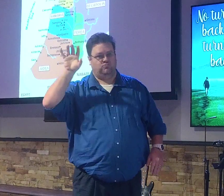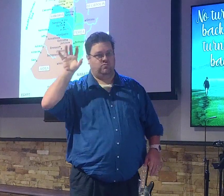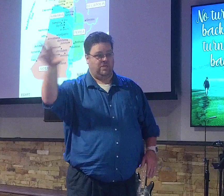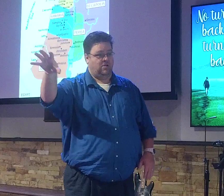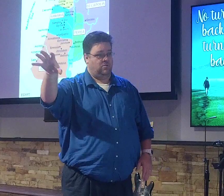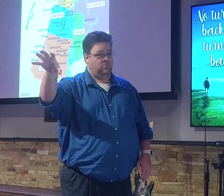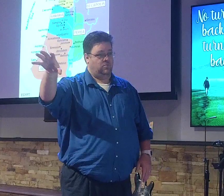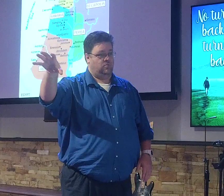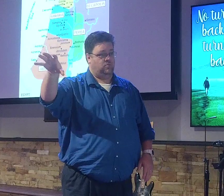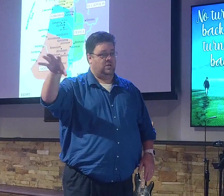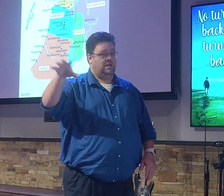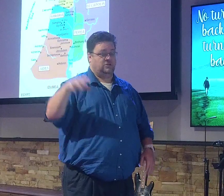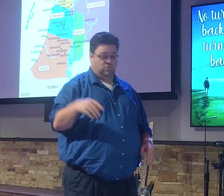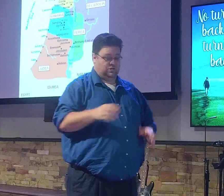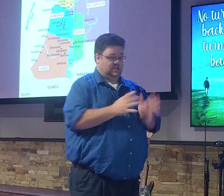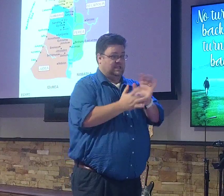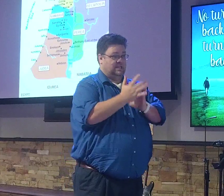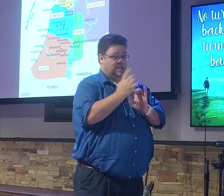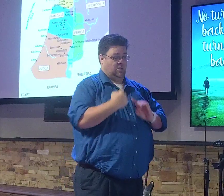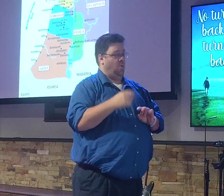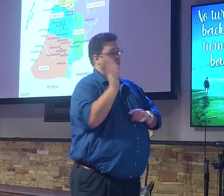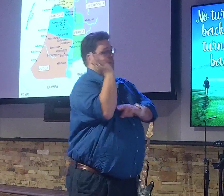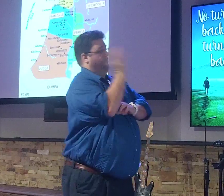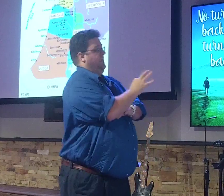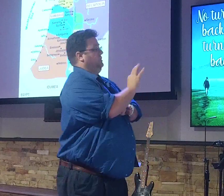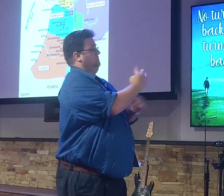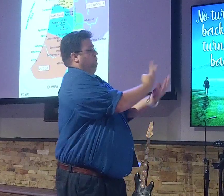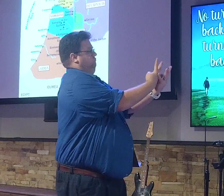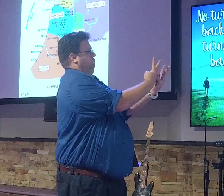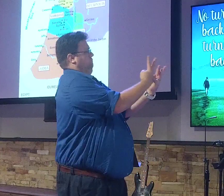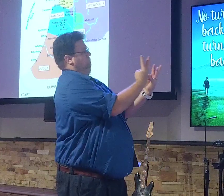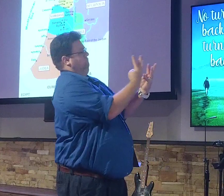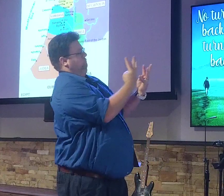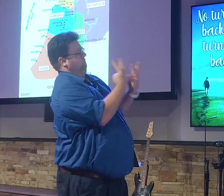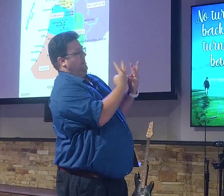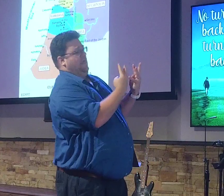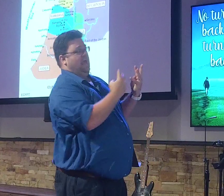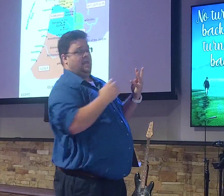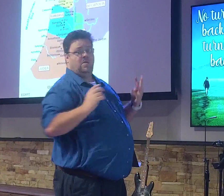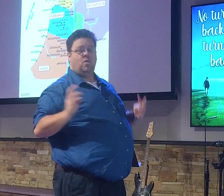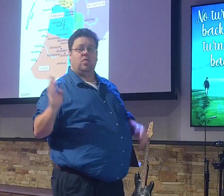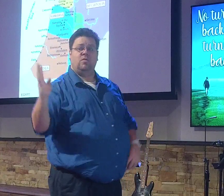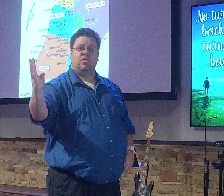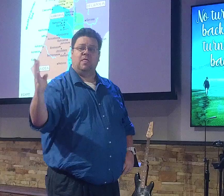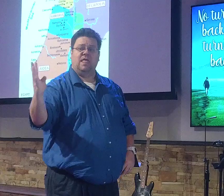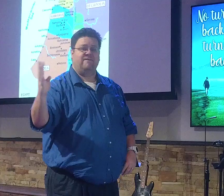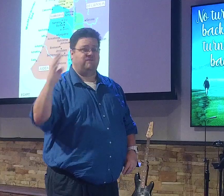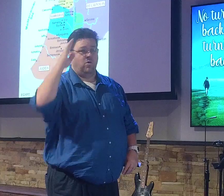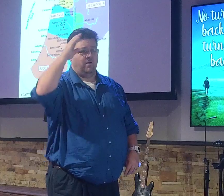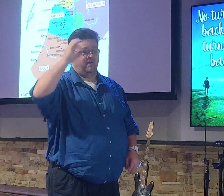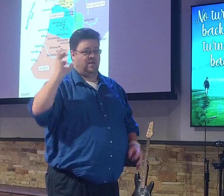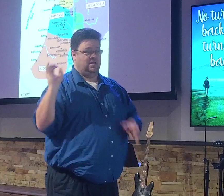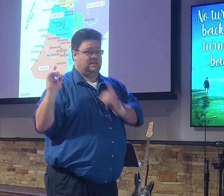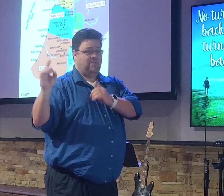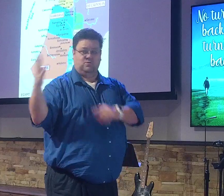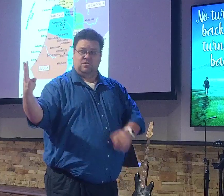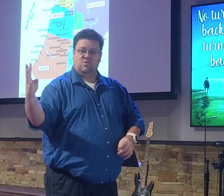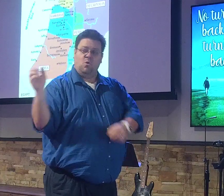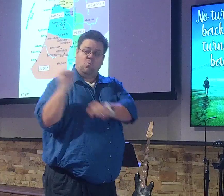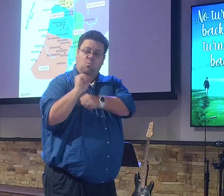to you guys is that they were ordinary guys. They were just ordinary, blue-collar, hard-working guys just